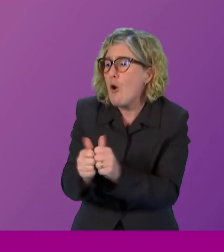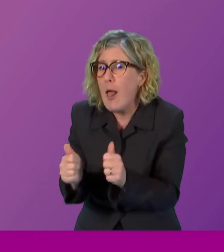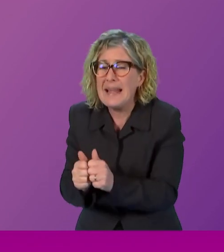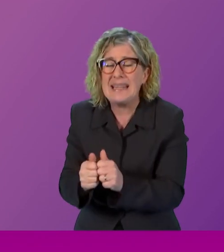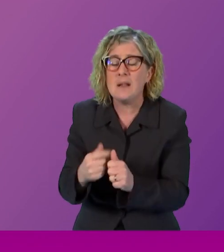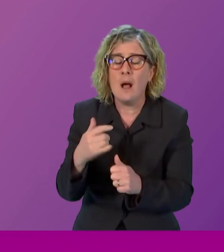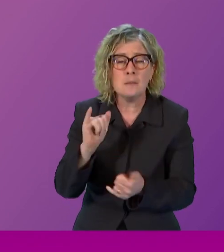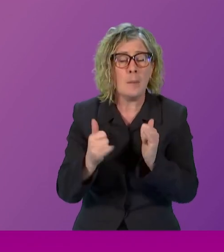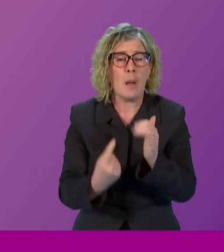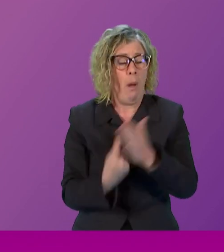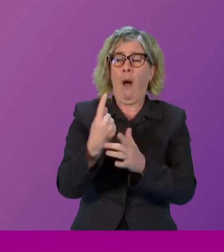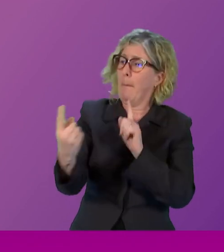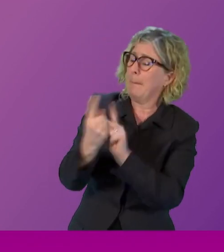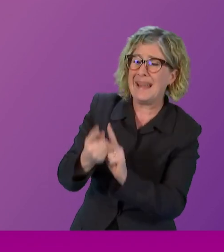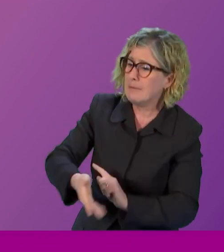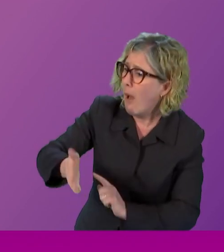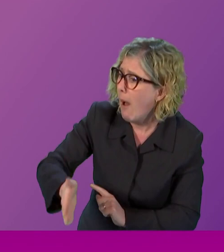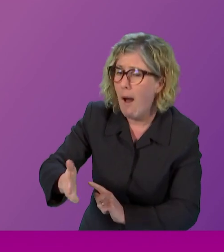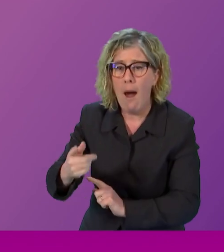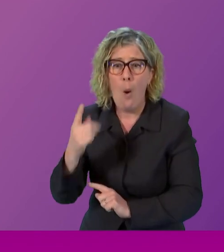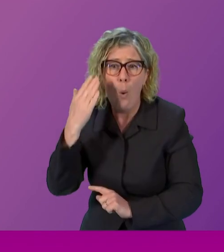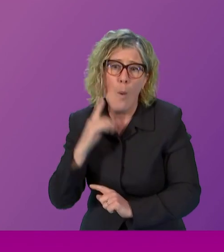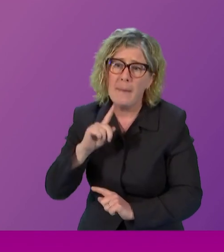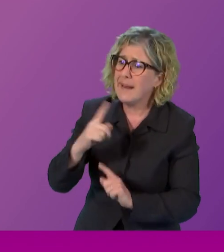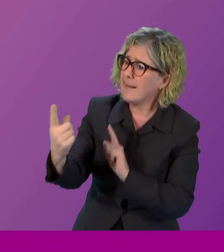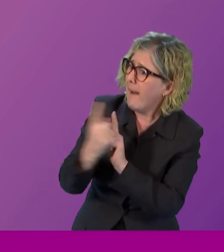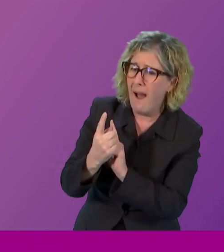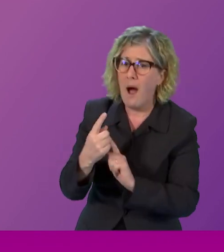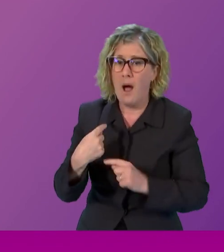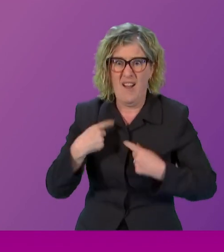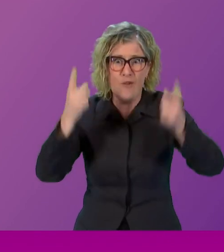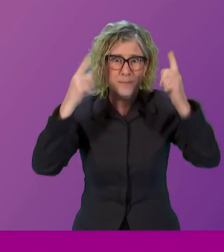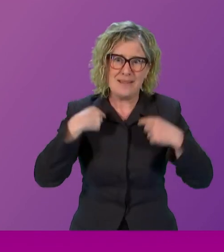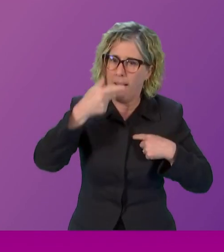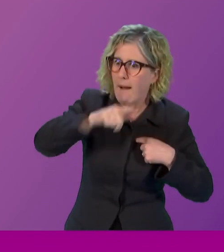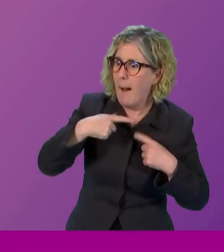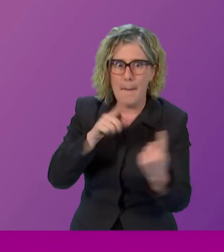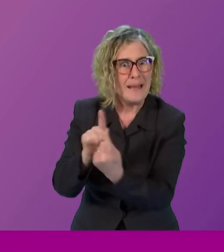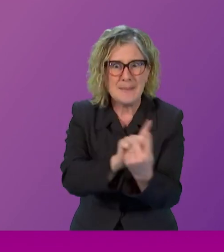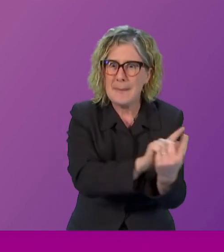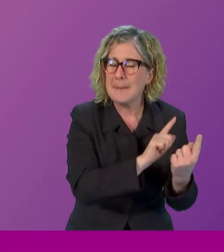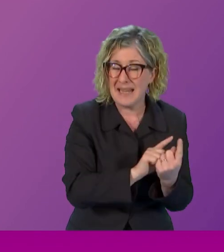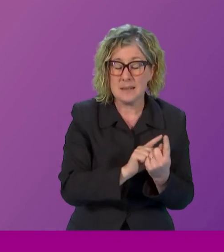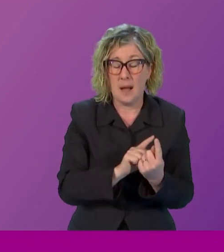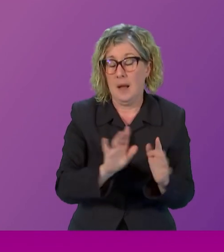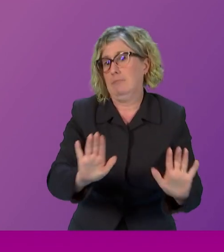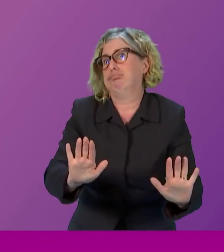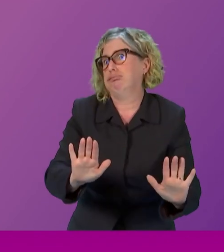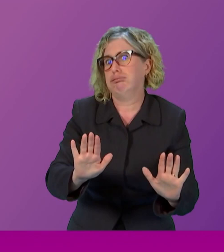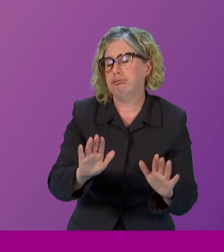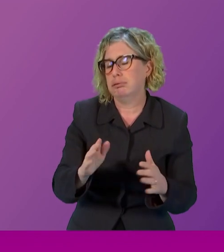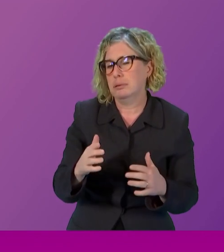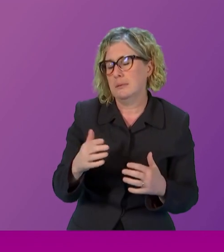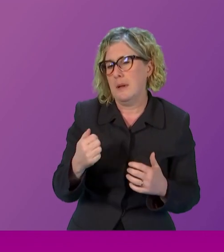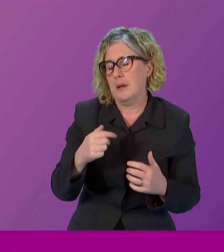as I'm out and about doing my job as First Minister. And as long as I live, I don't think I'll ever be able to adequately sum up